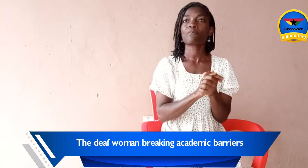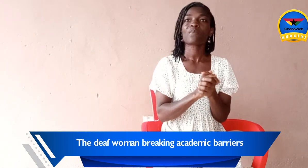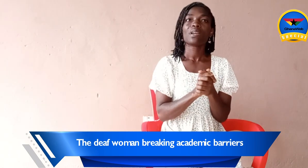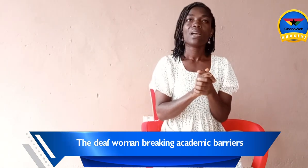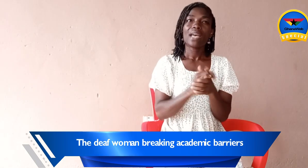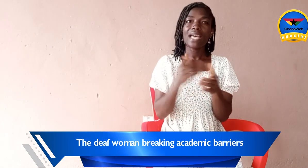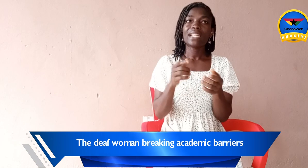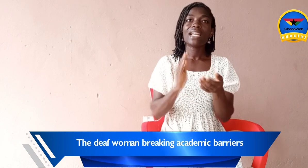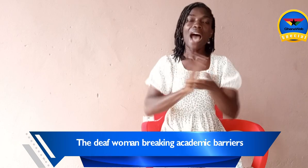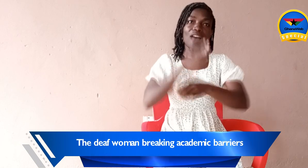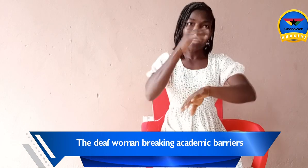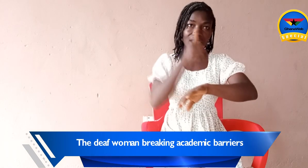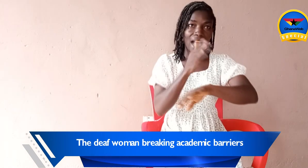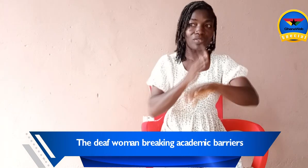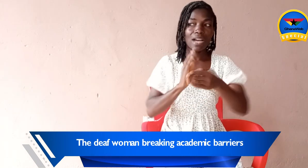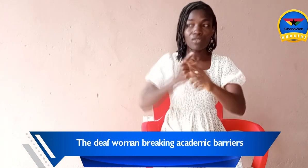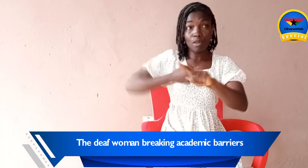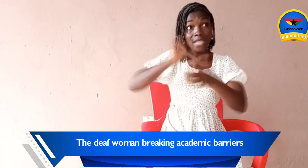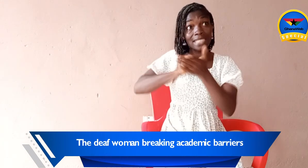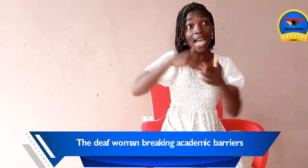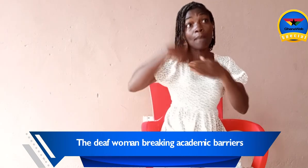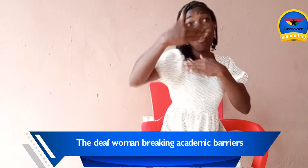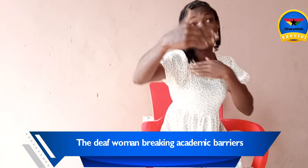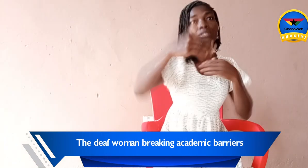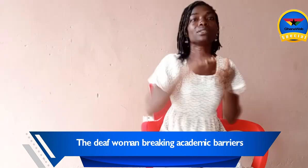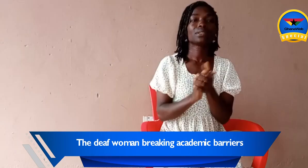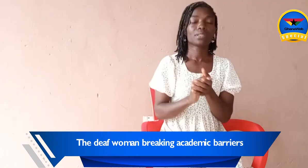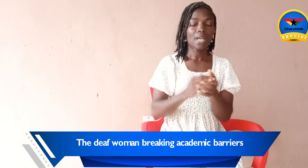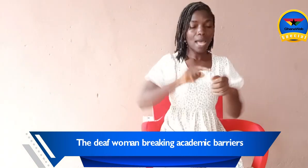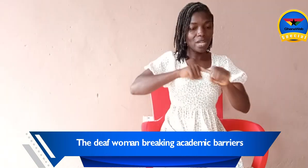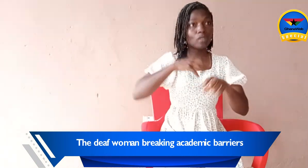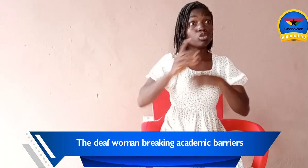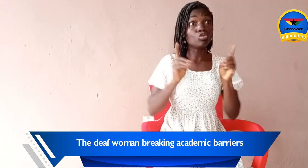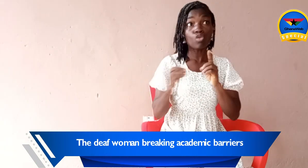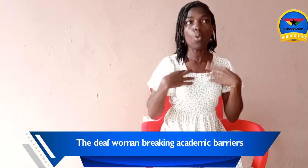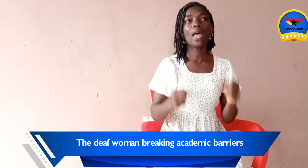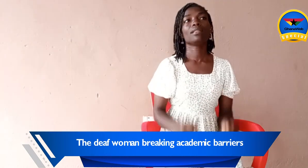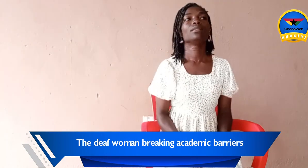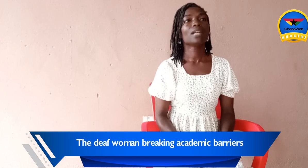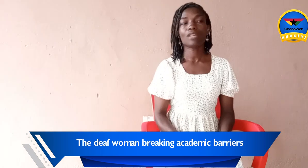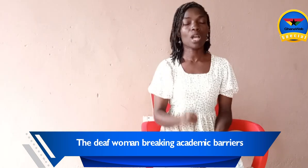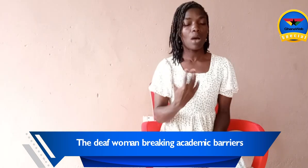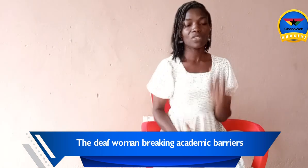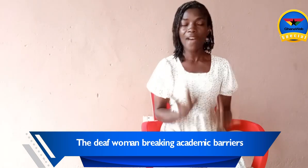And then, after and after, from that time on, I began to do well. Actually, I was fired.